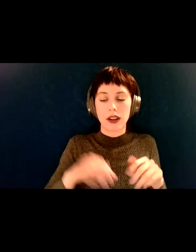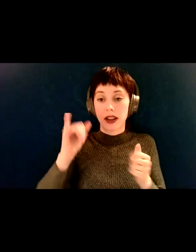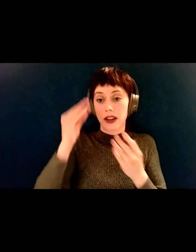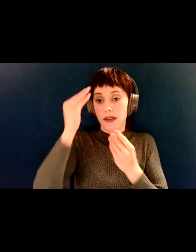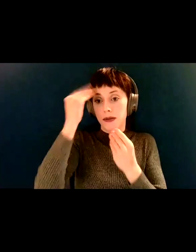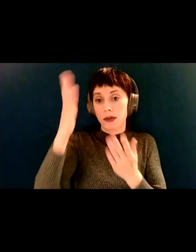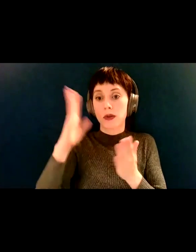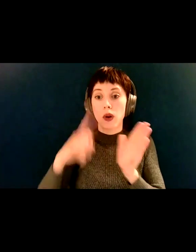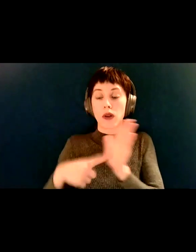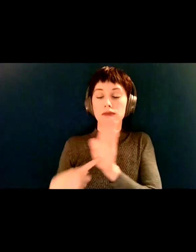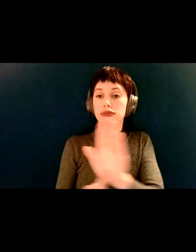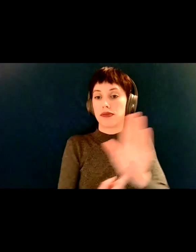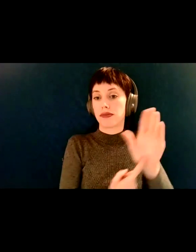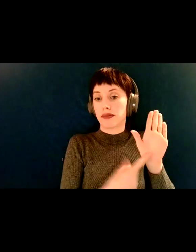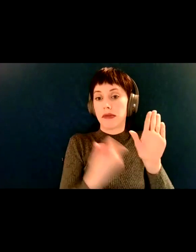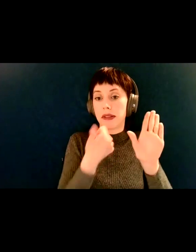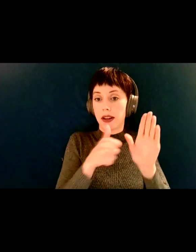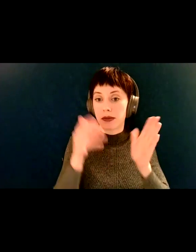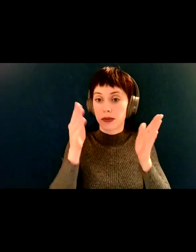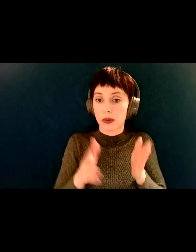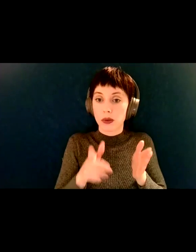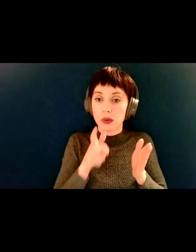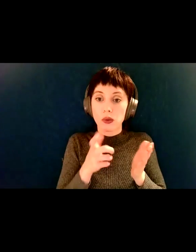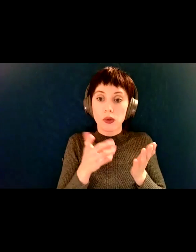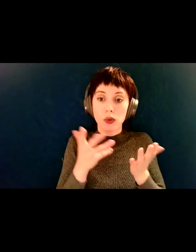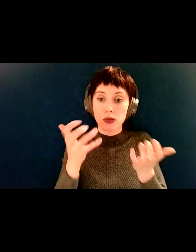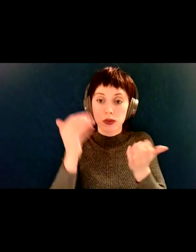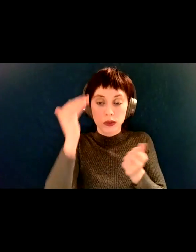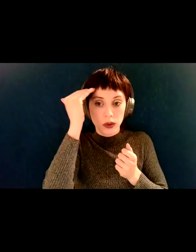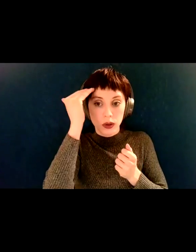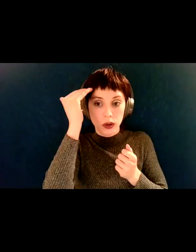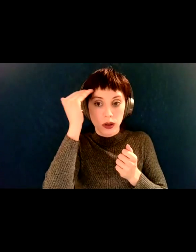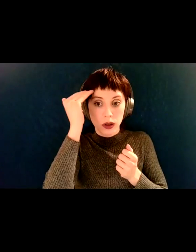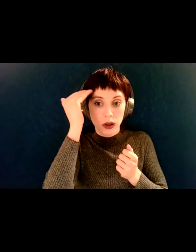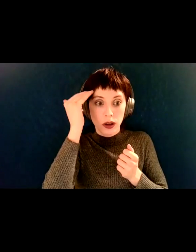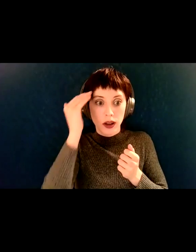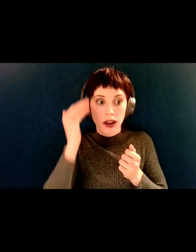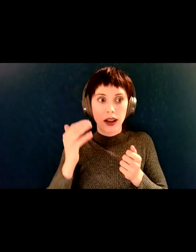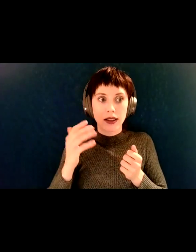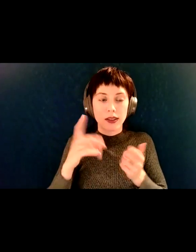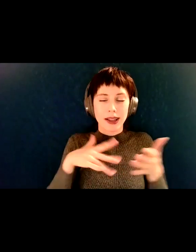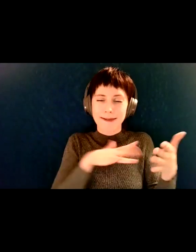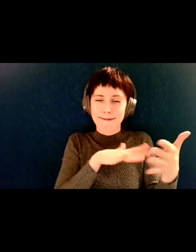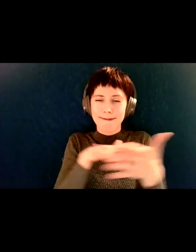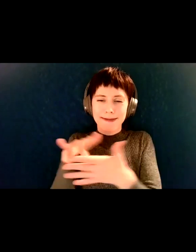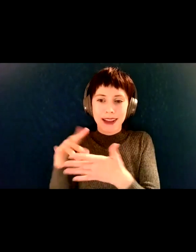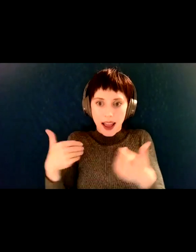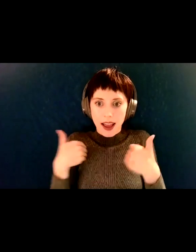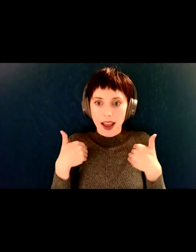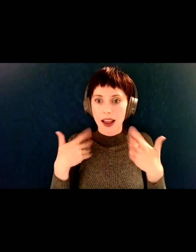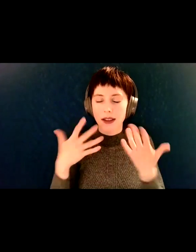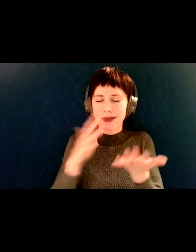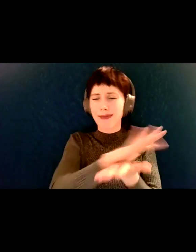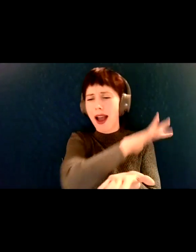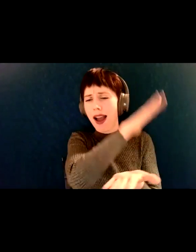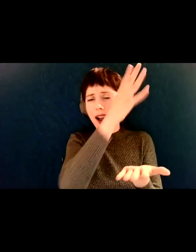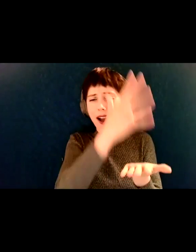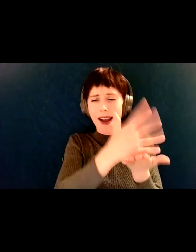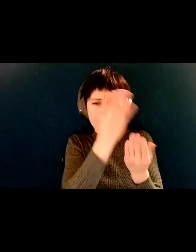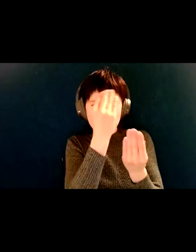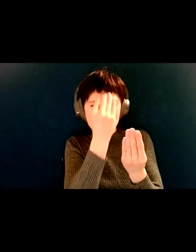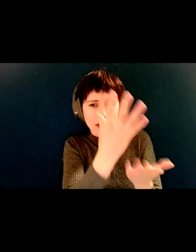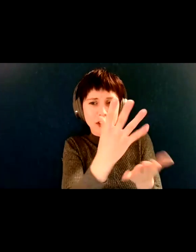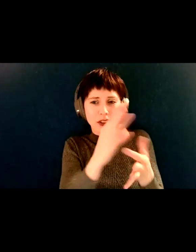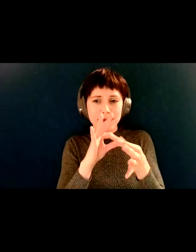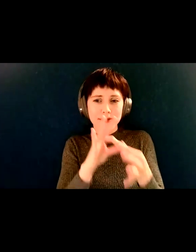use it. Um, and then we will have all this information about our communities and what we know about how we are